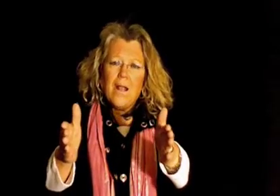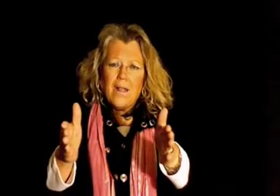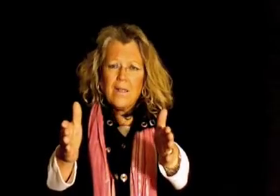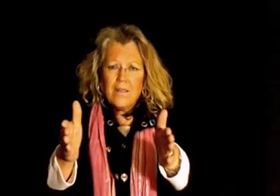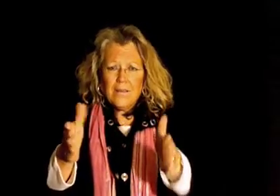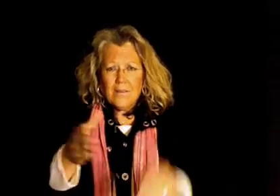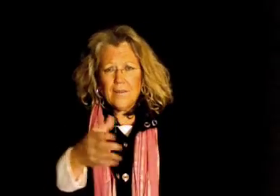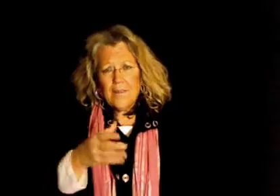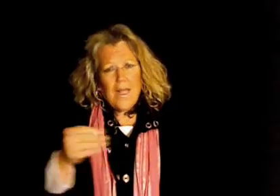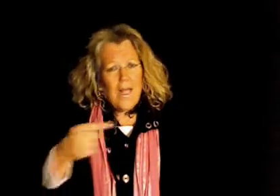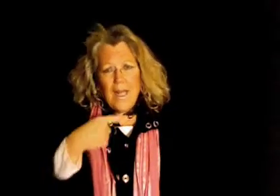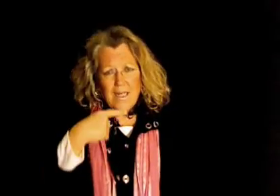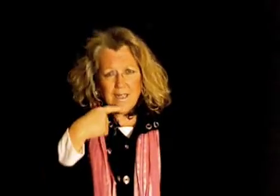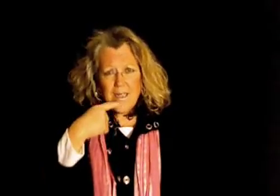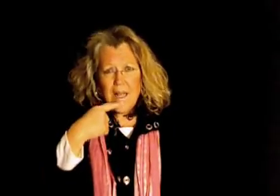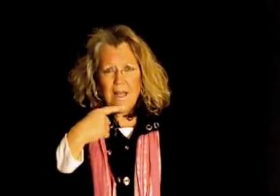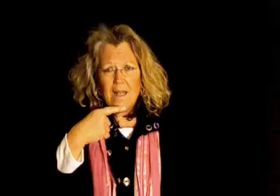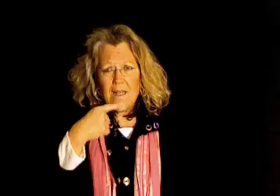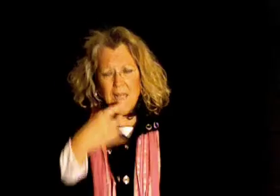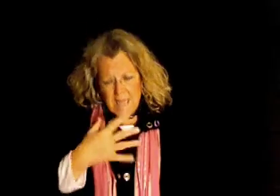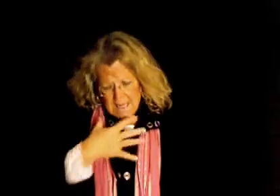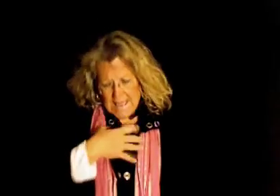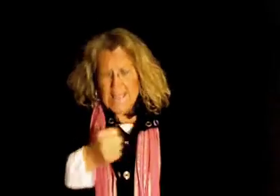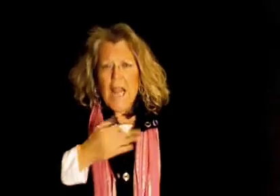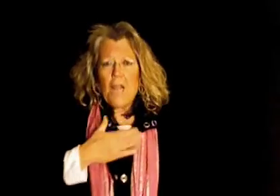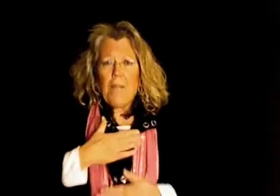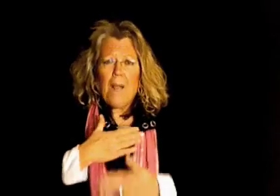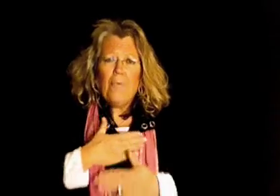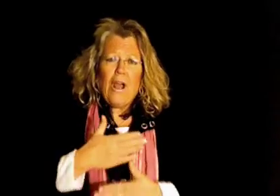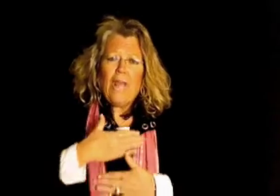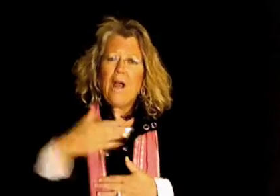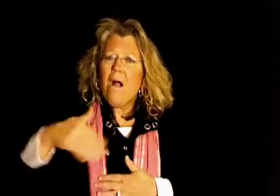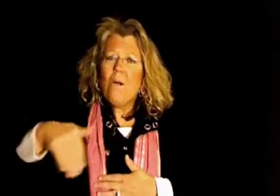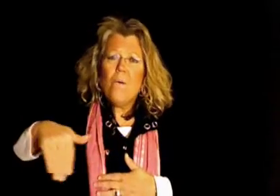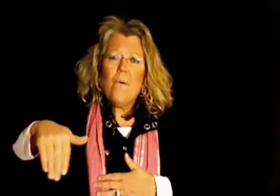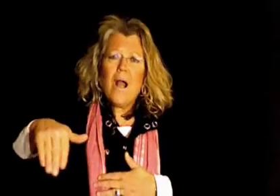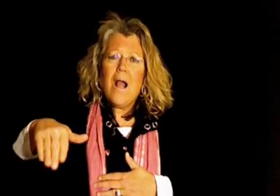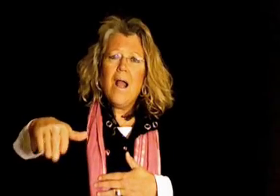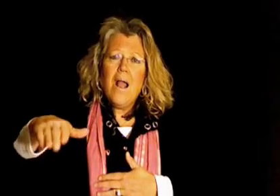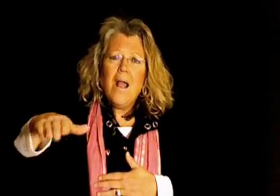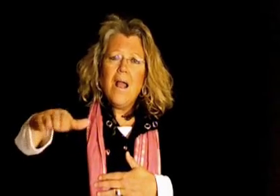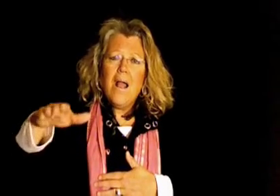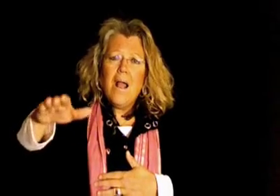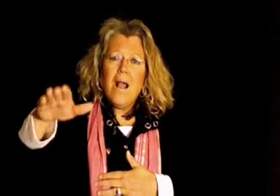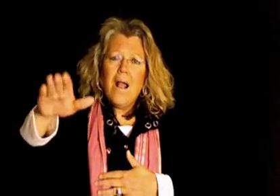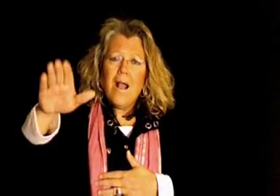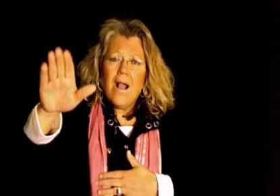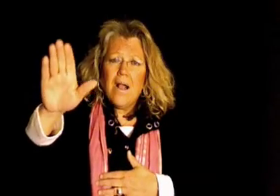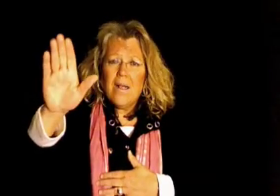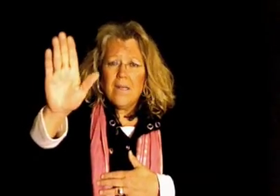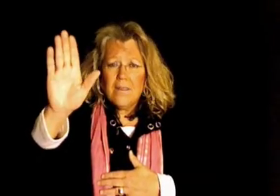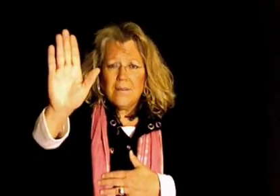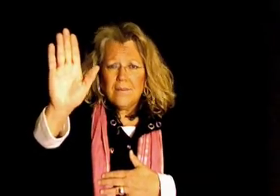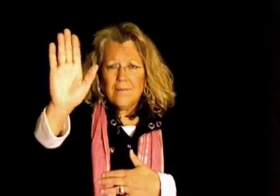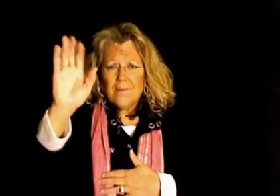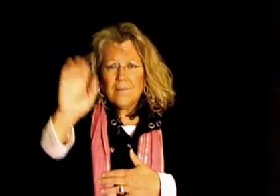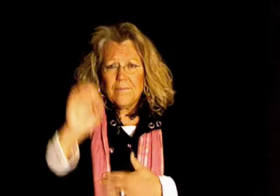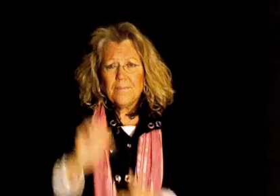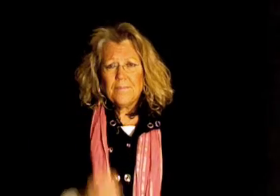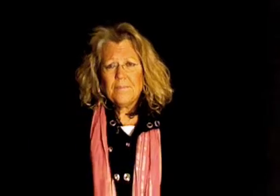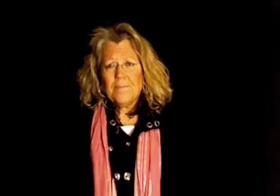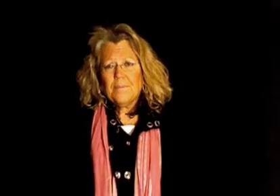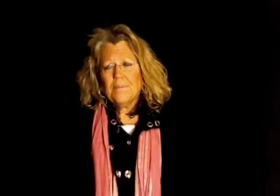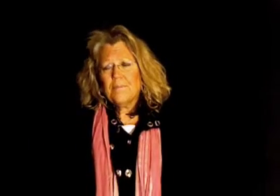say Take my breath away Take